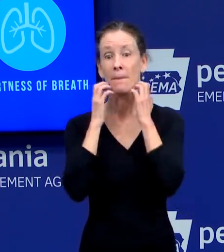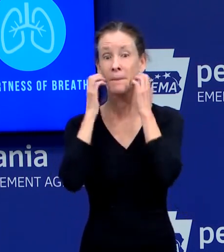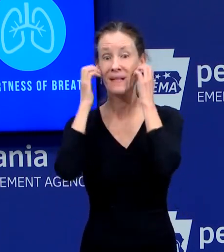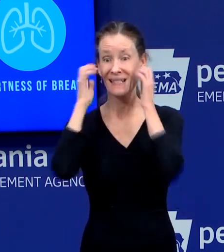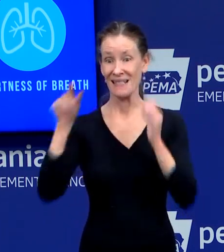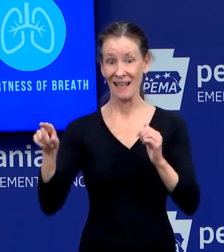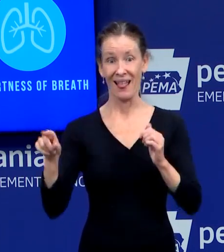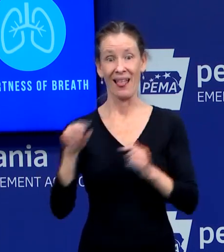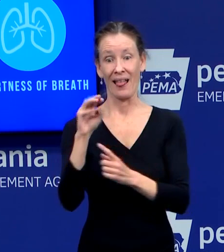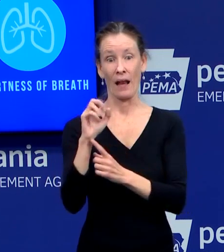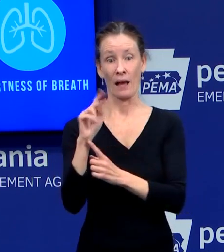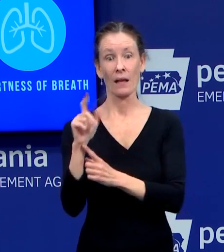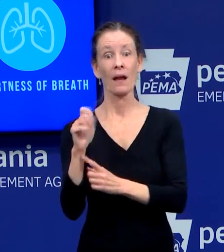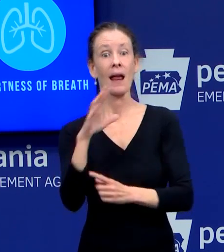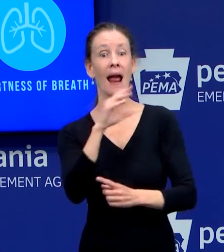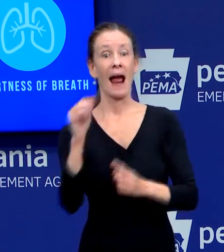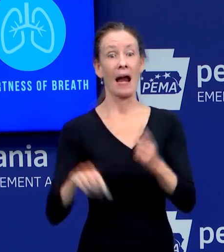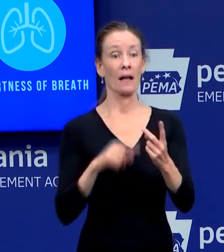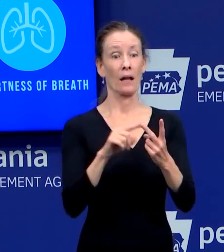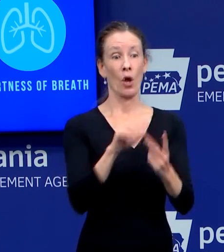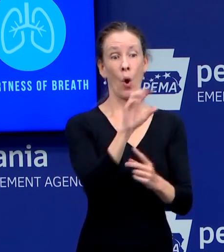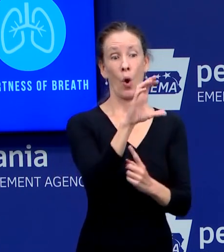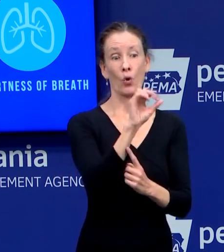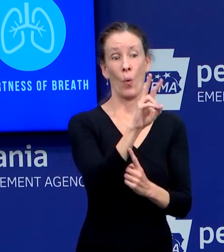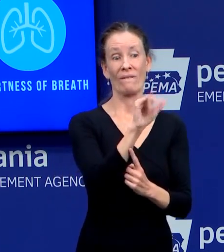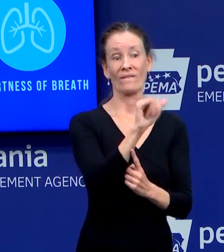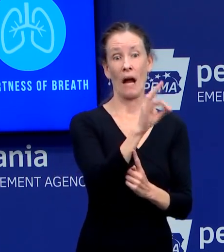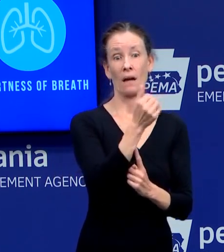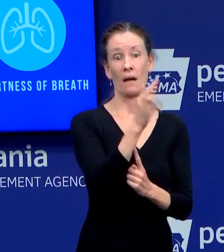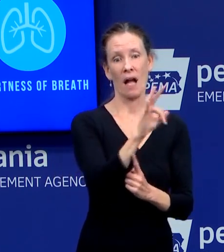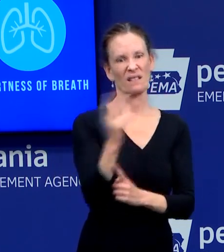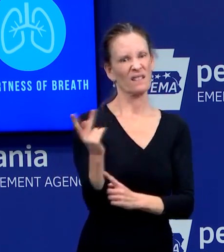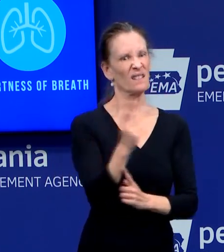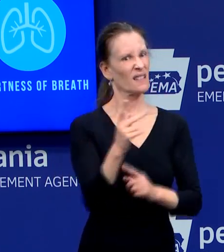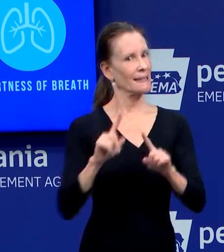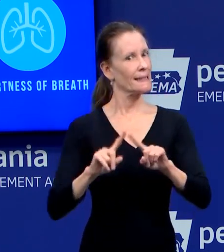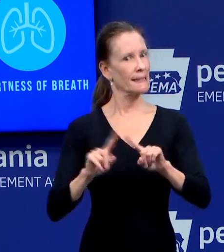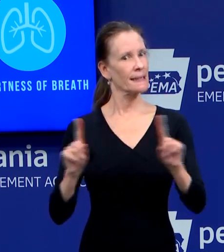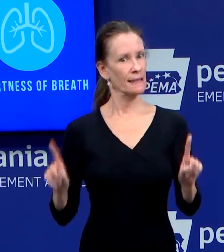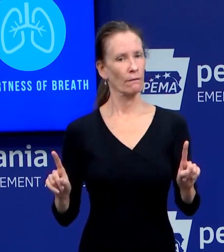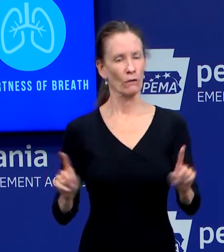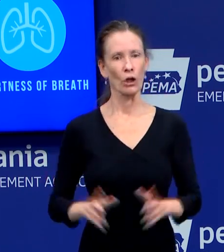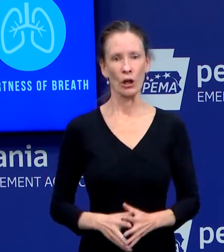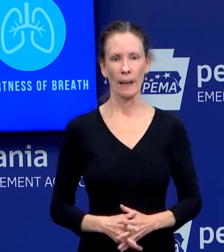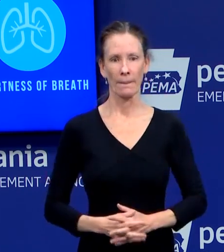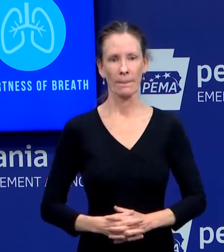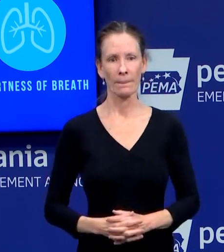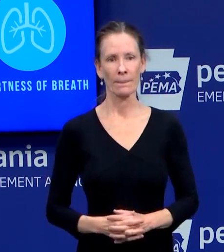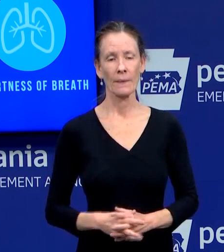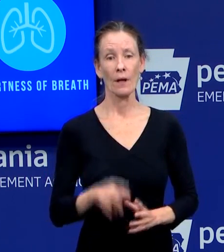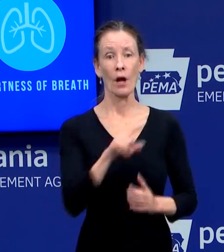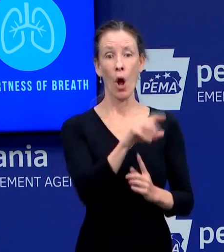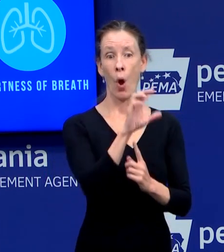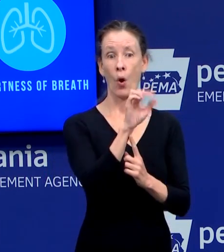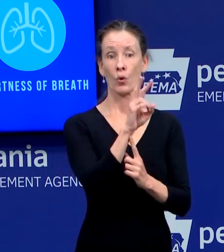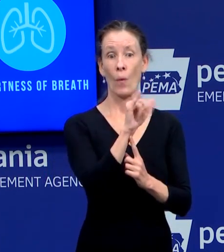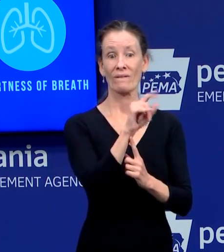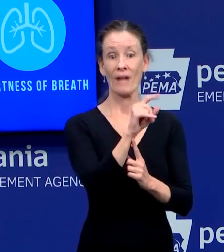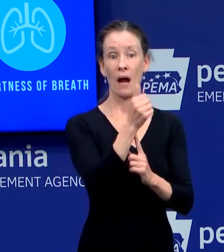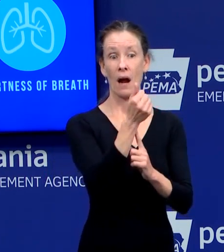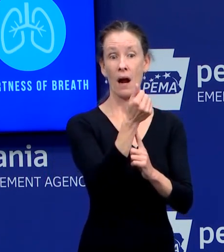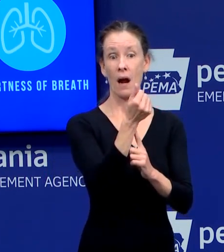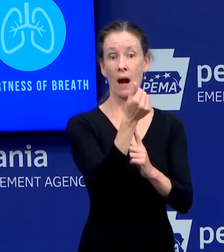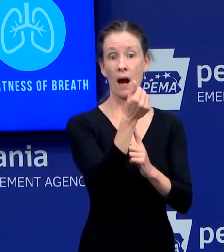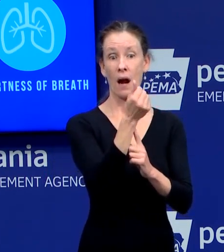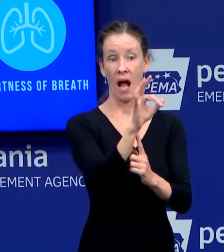And so if you are six feet away from someone, then you're much less likely to be exposed to the virus in terms of the air droplets. So if they sneezed or